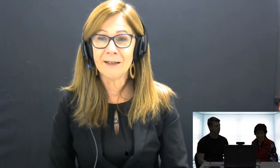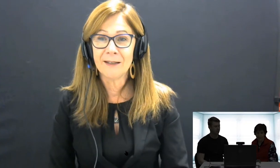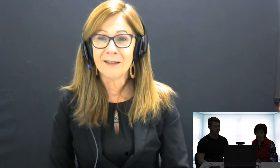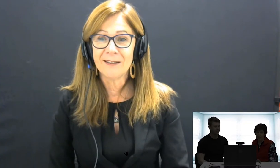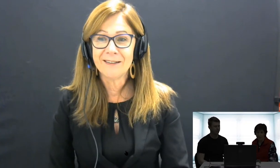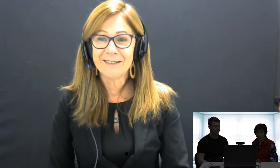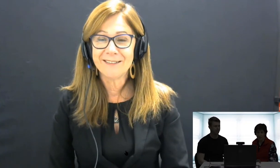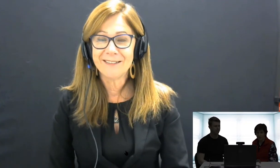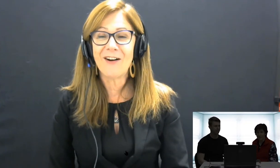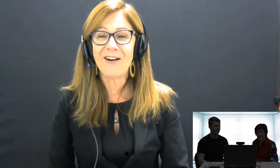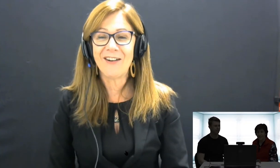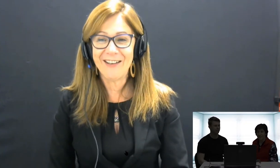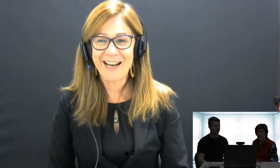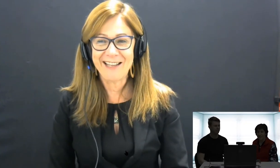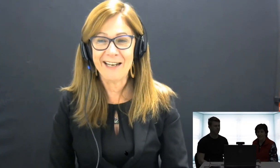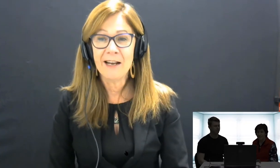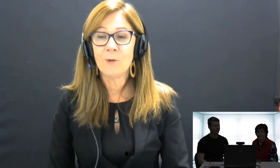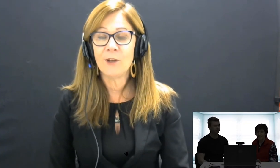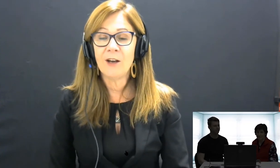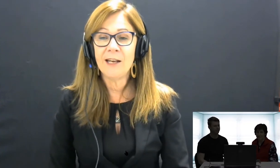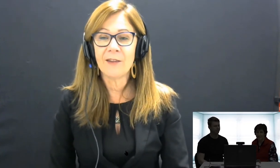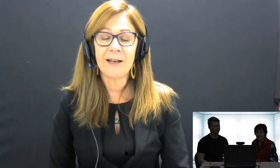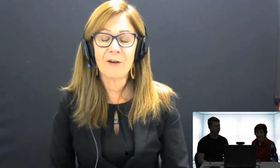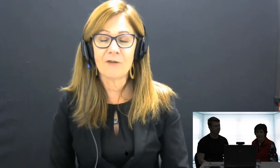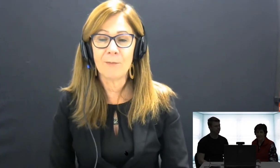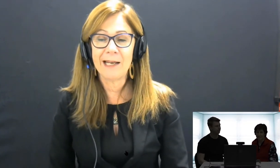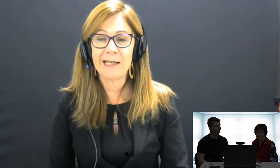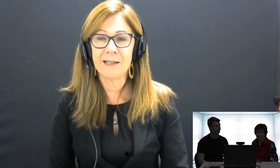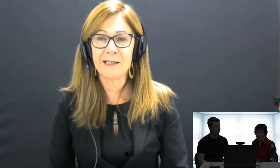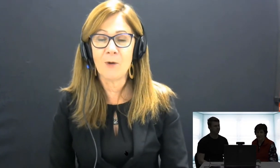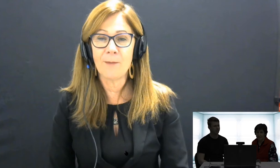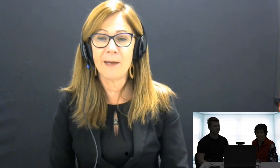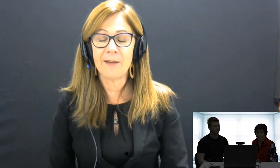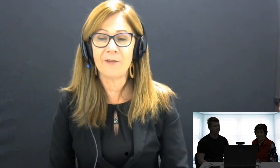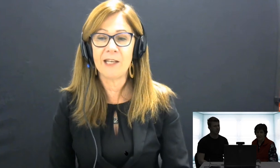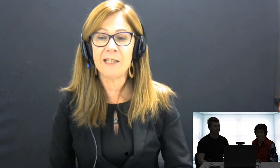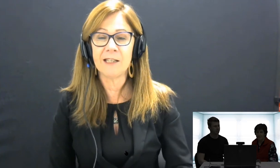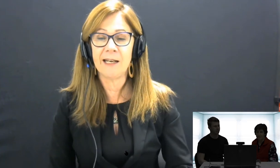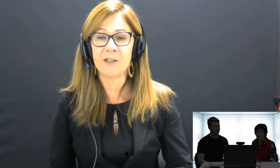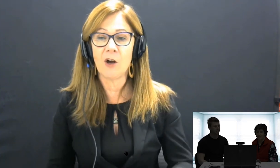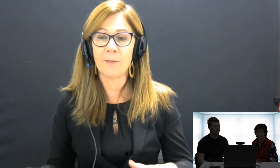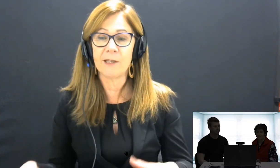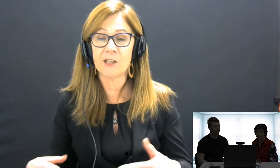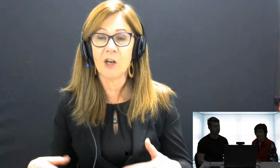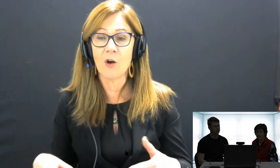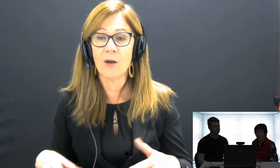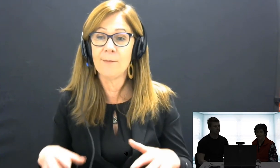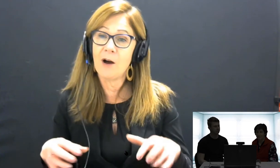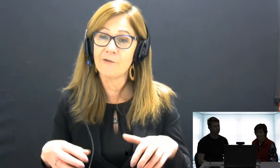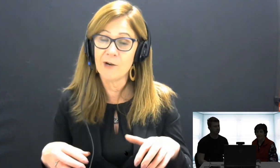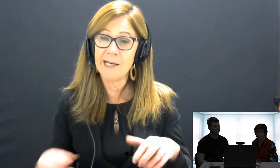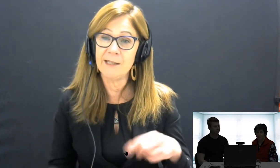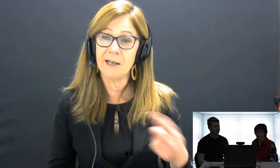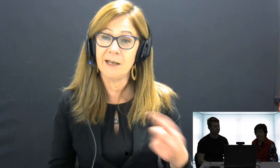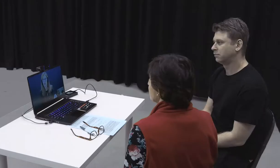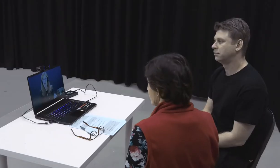remotely like there's somebody younger. Oh, okay, Ben. Well, the only other layer of complexities might be that if the internet is going a slow,